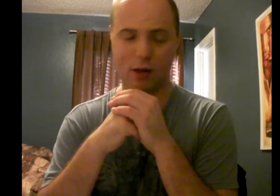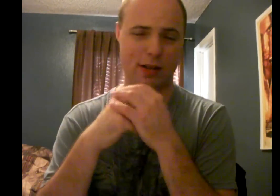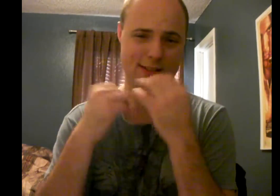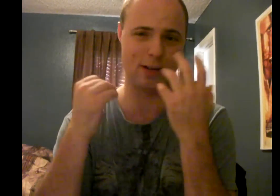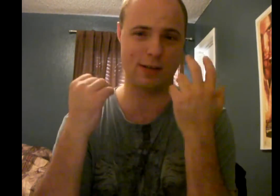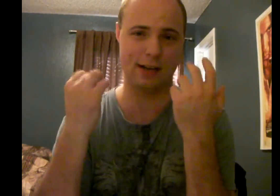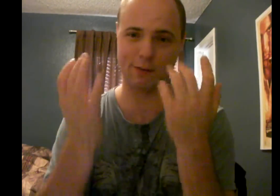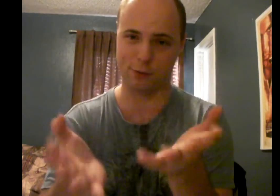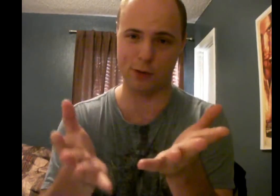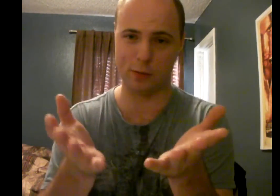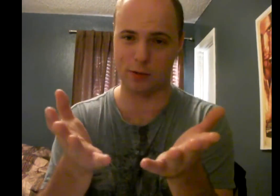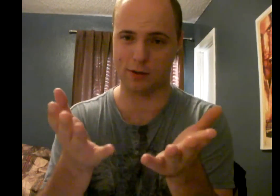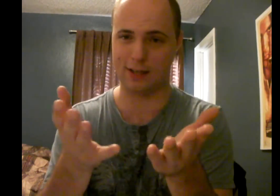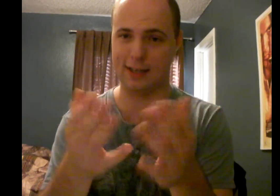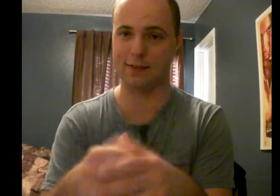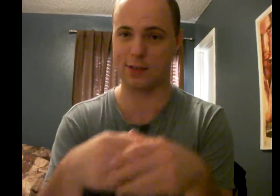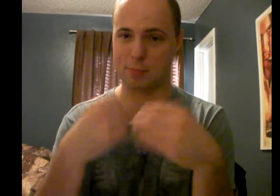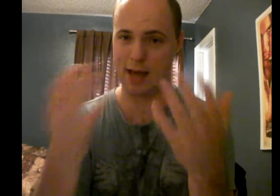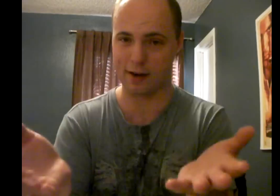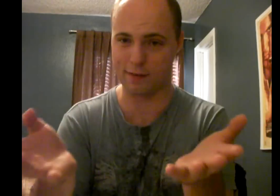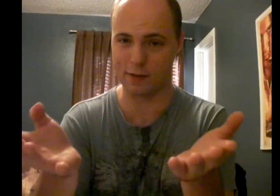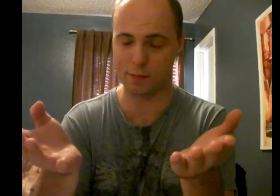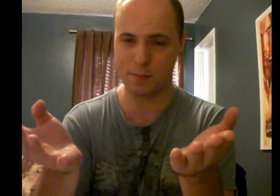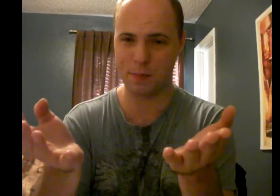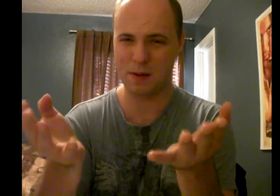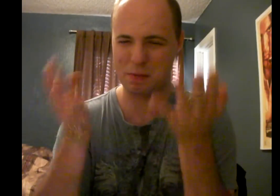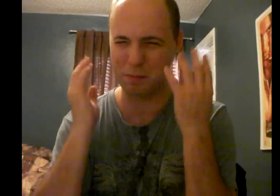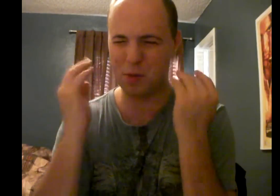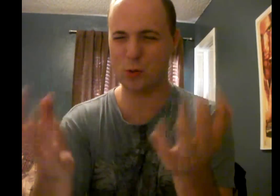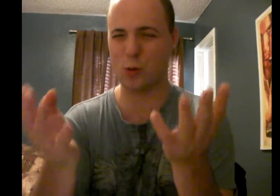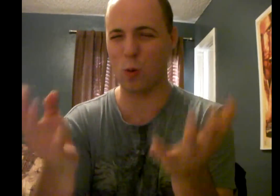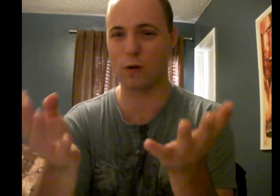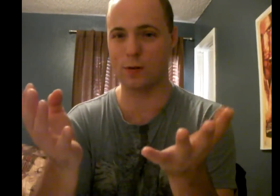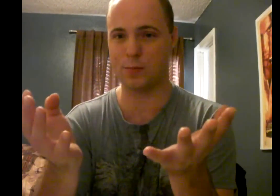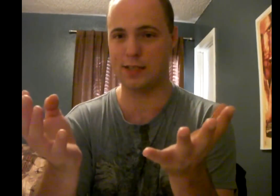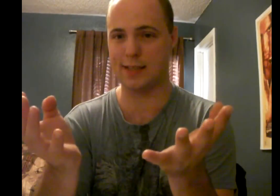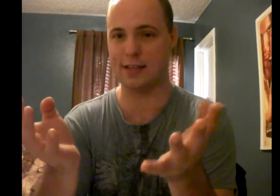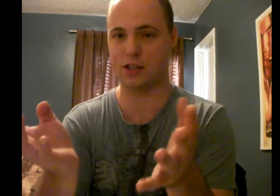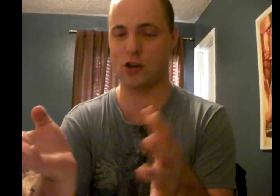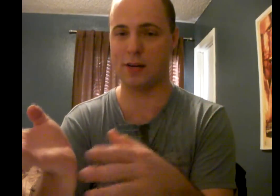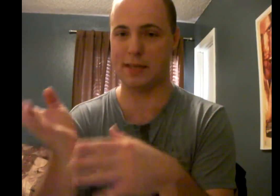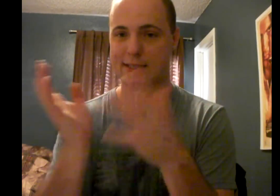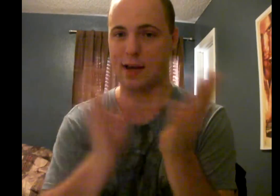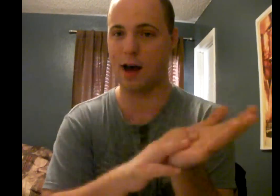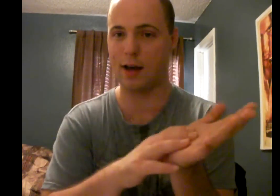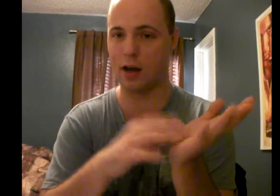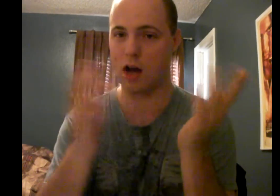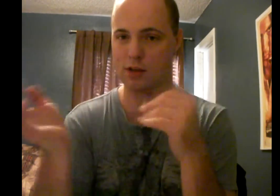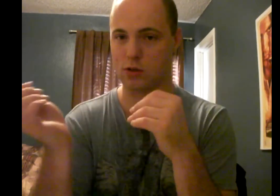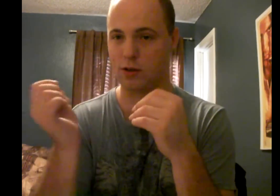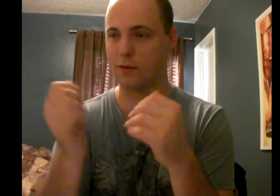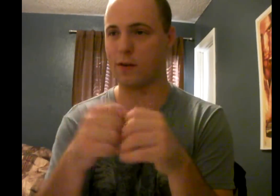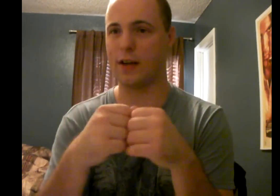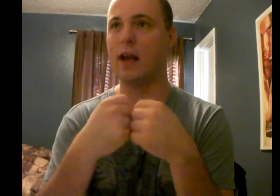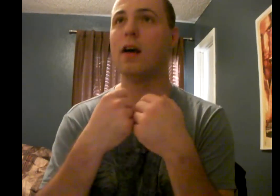I know that sounds kind of fruity when you're thinking of a splatter film. But most horror films these days just try to be saw and hostile. They're very